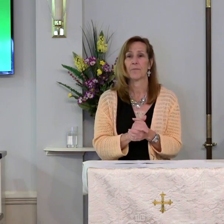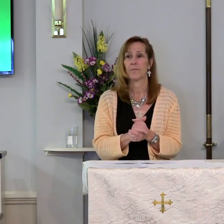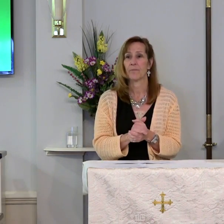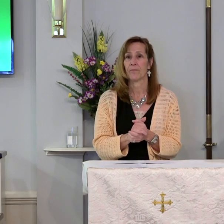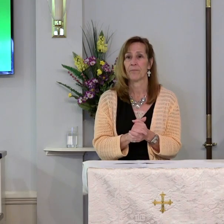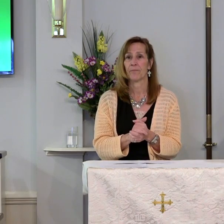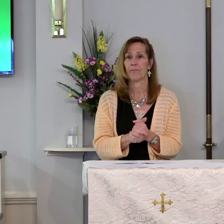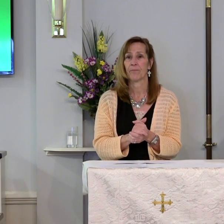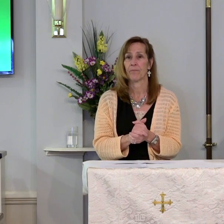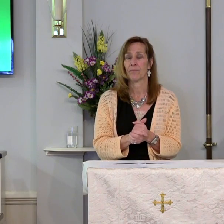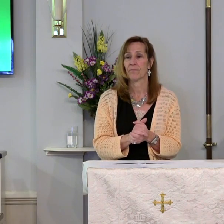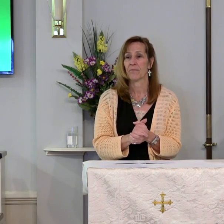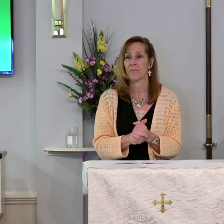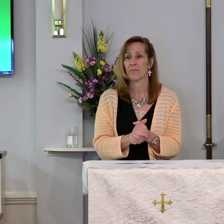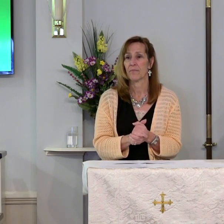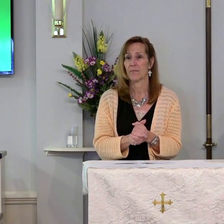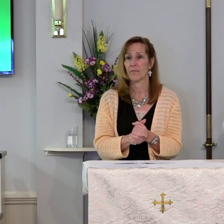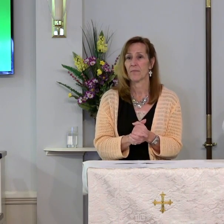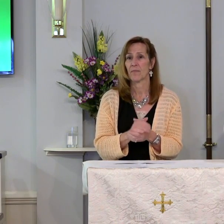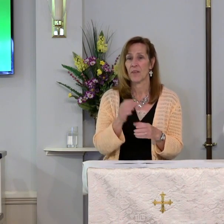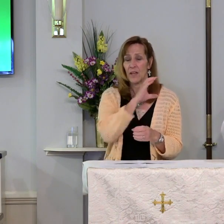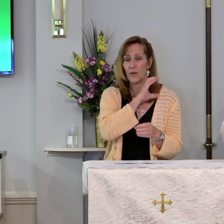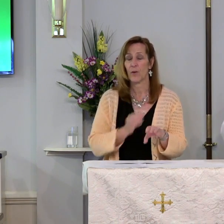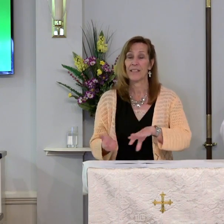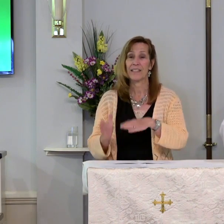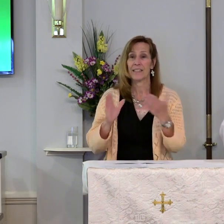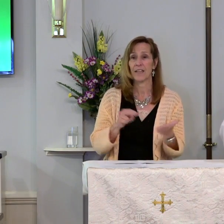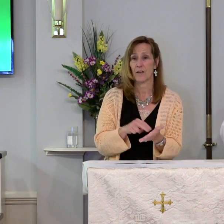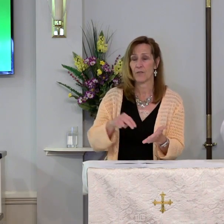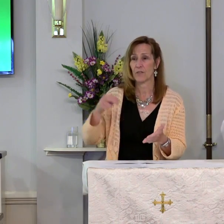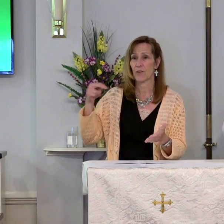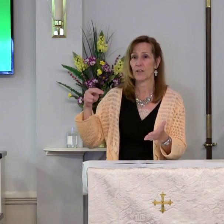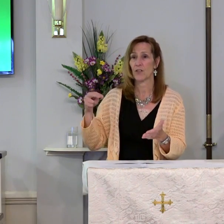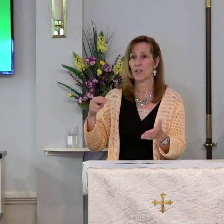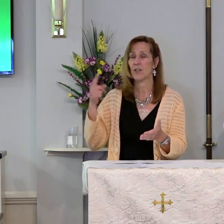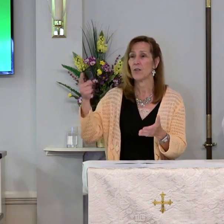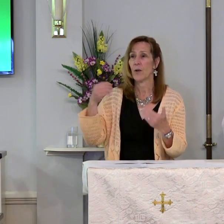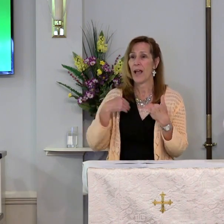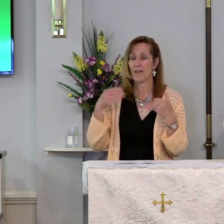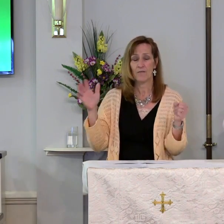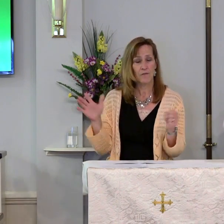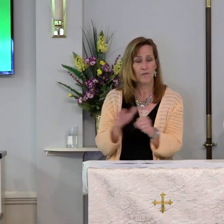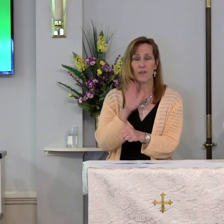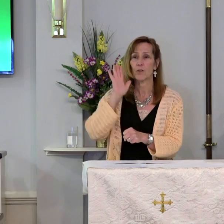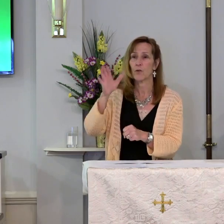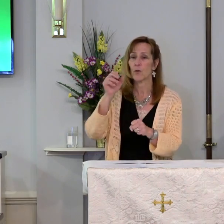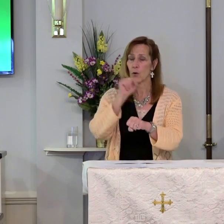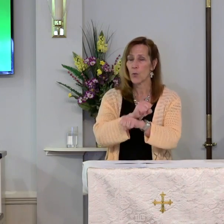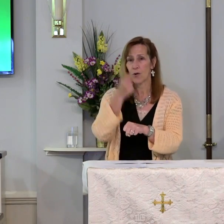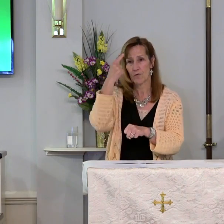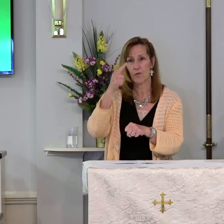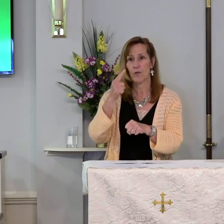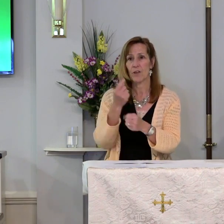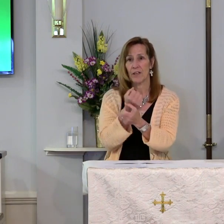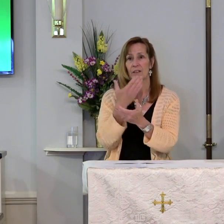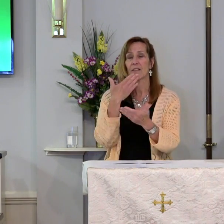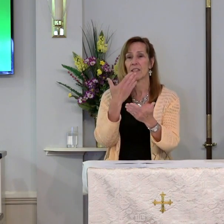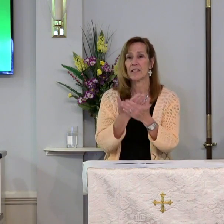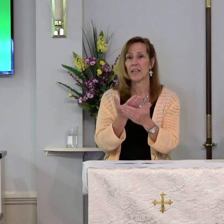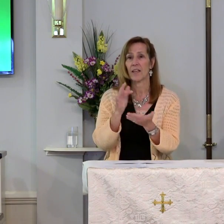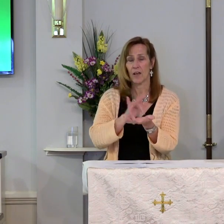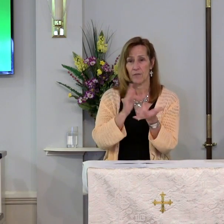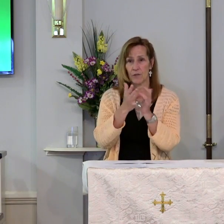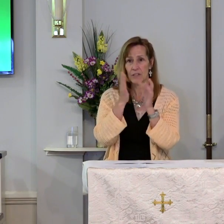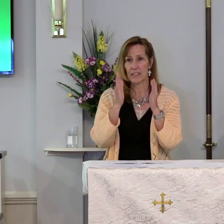great. In Christ's death and resurrection, you have fulfilled your work for the sake of your saints.